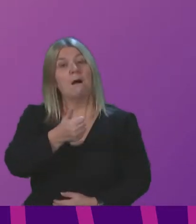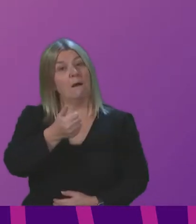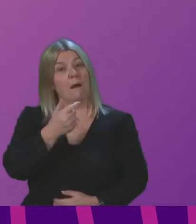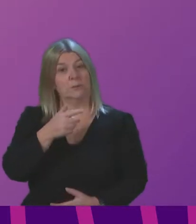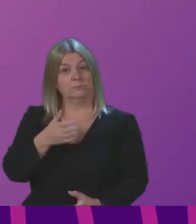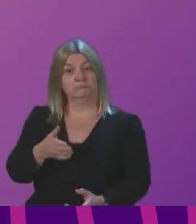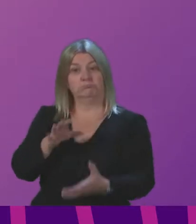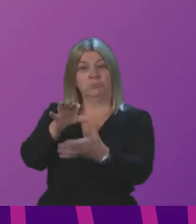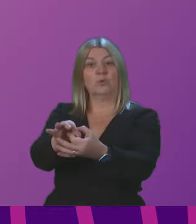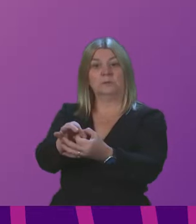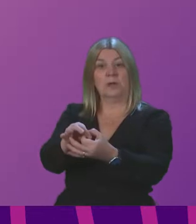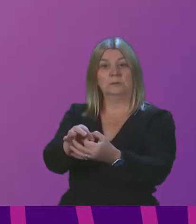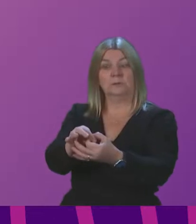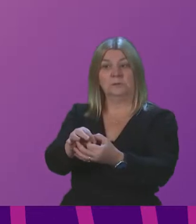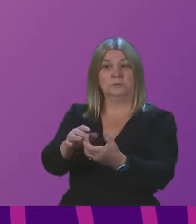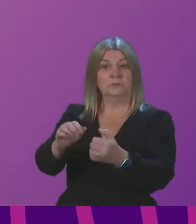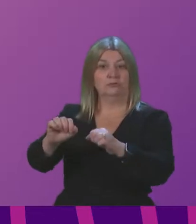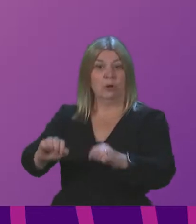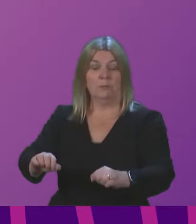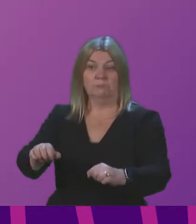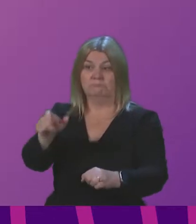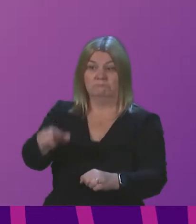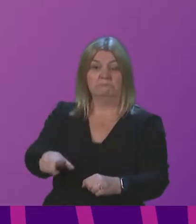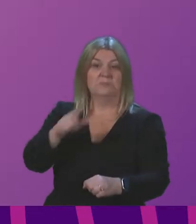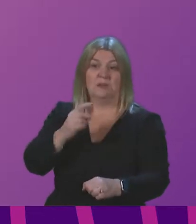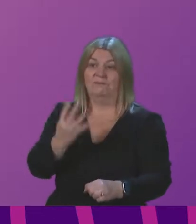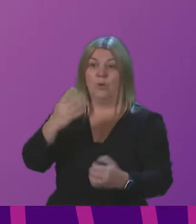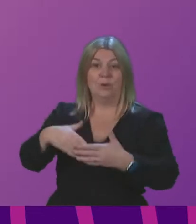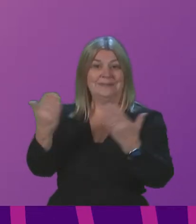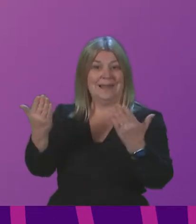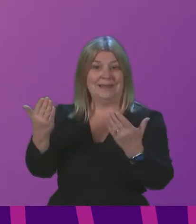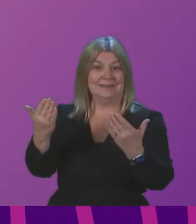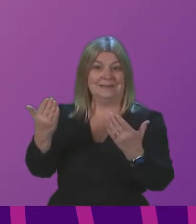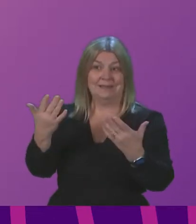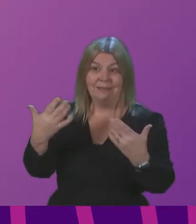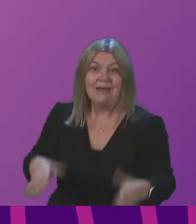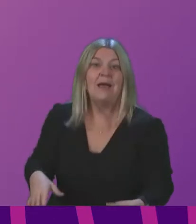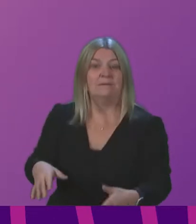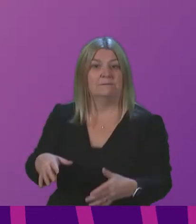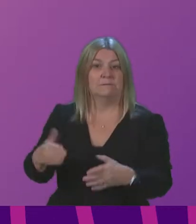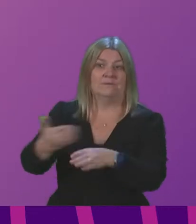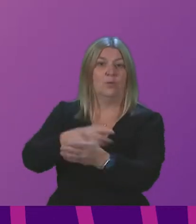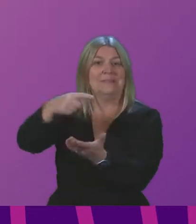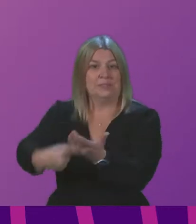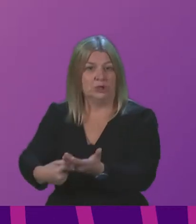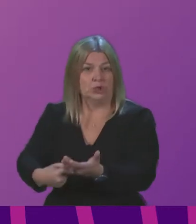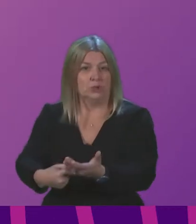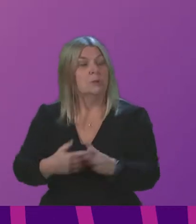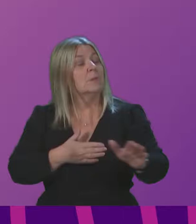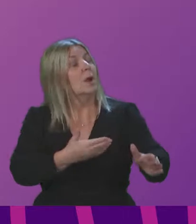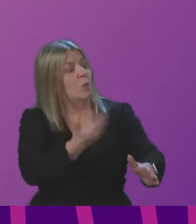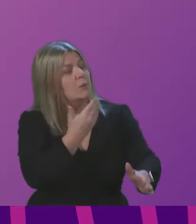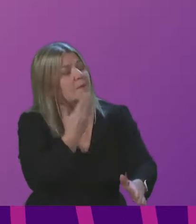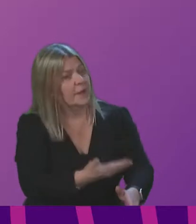pointed out that there are just four working days until the decision will be taken on the hospital and at that point she hadn't heard anything but I very much welcome